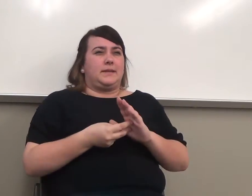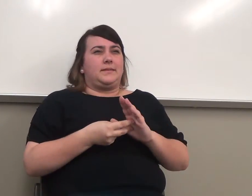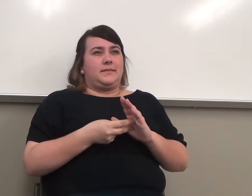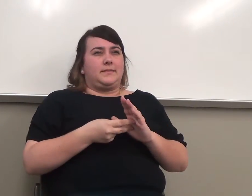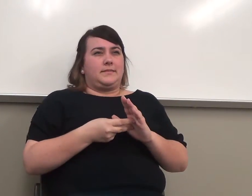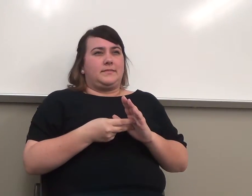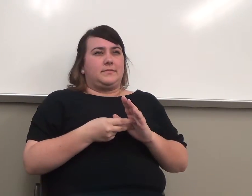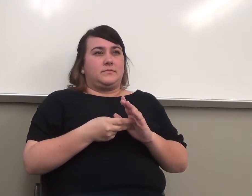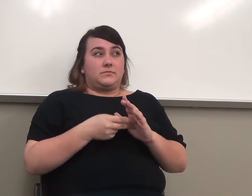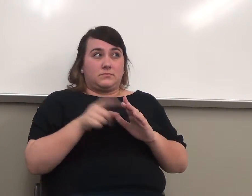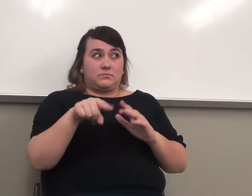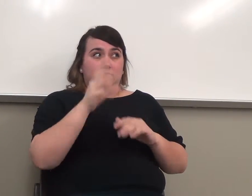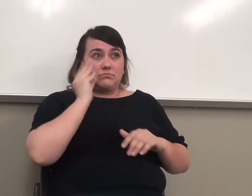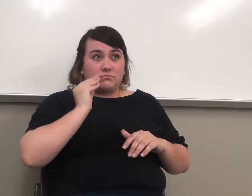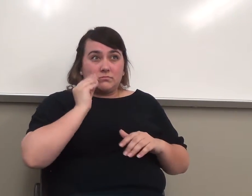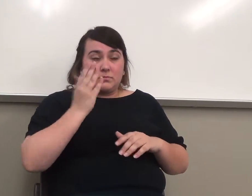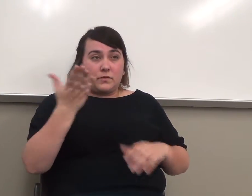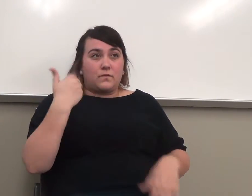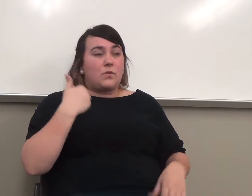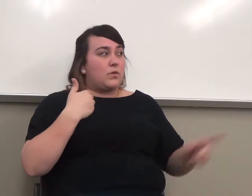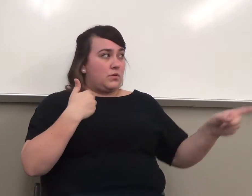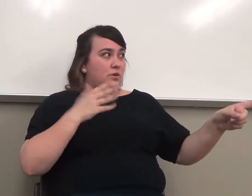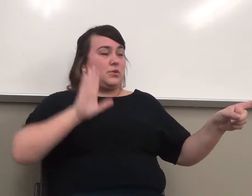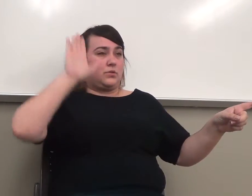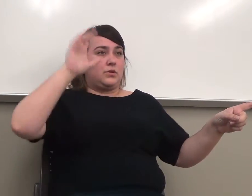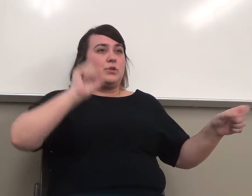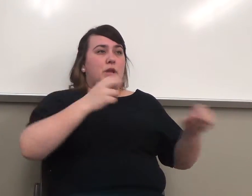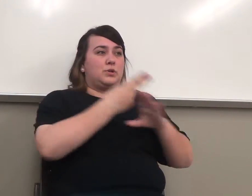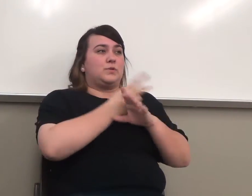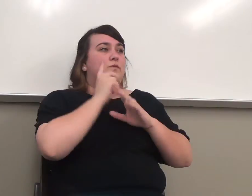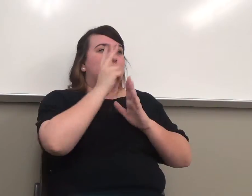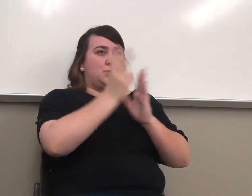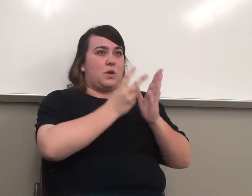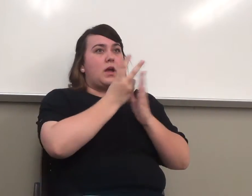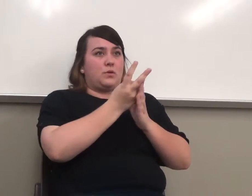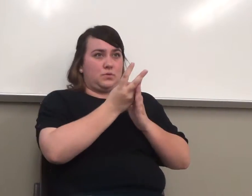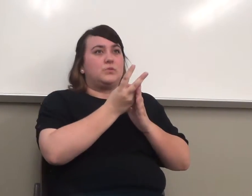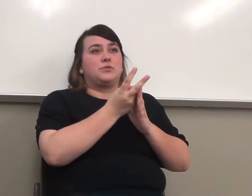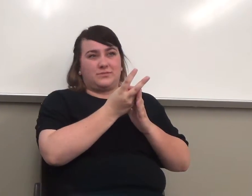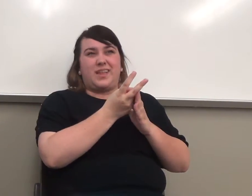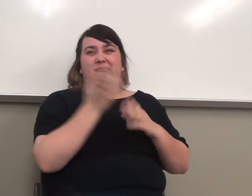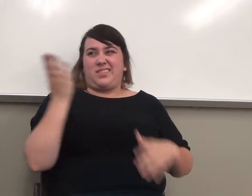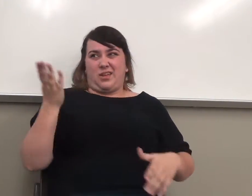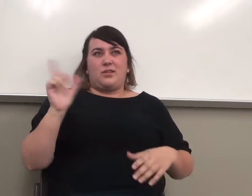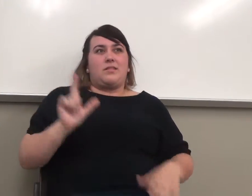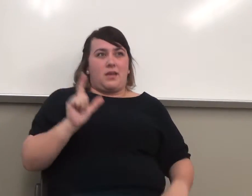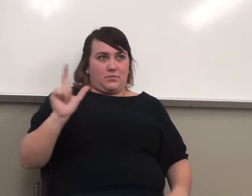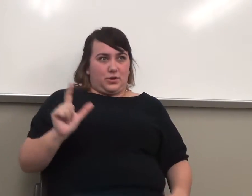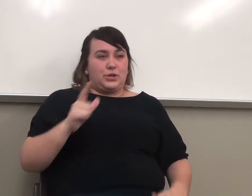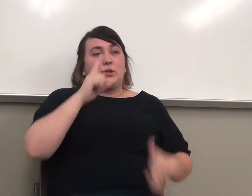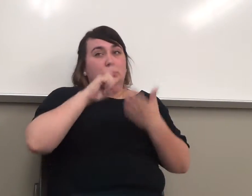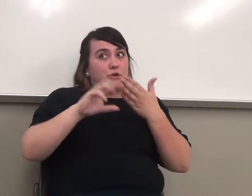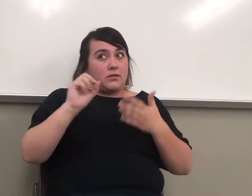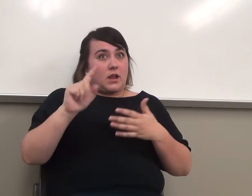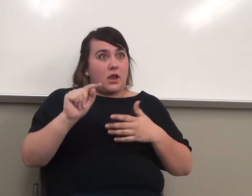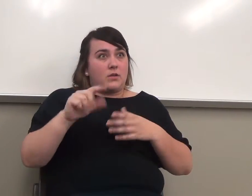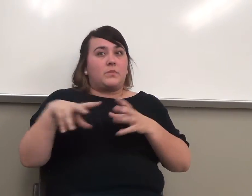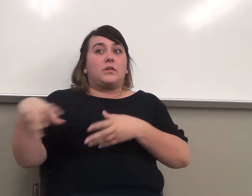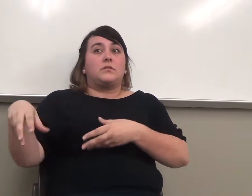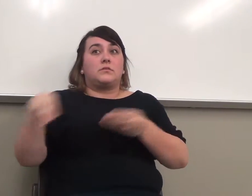Does anyone have that mobile? You can, like, get it for two hours. Exactly. If it's there in the library, you can check it out, but you can't take it out. You